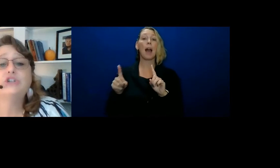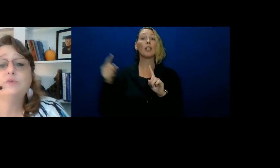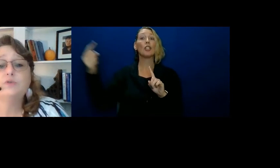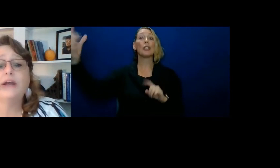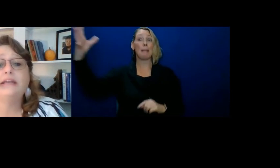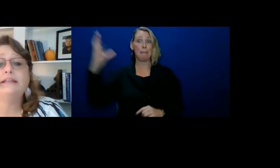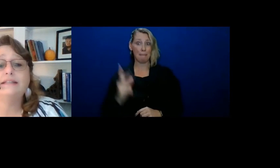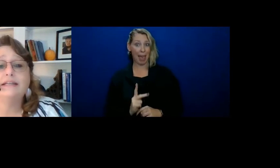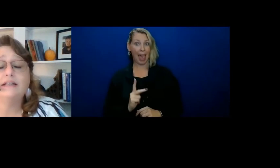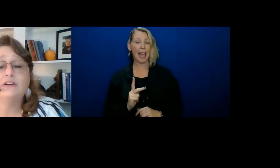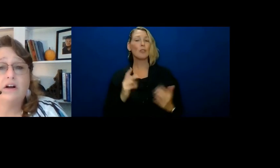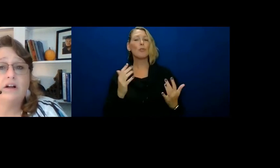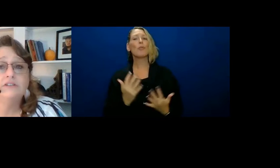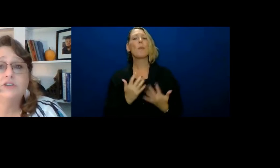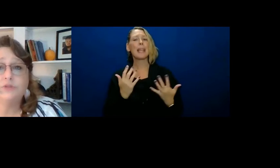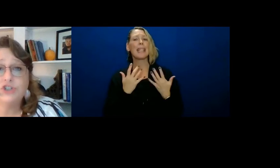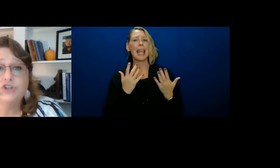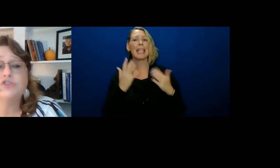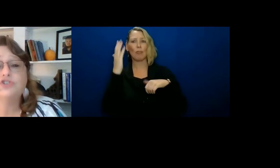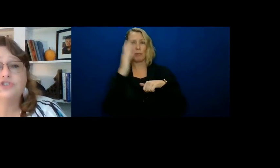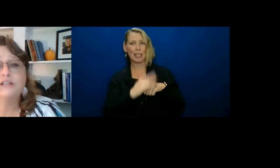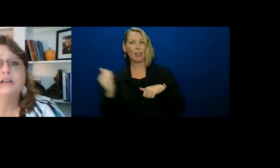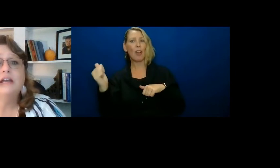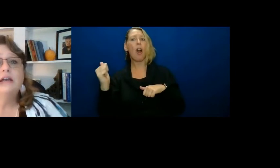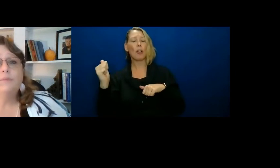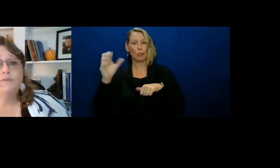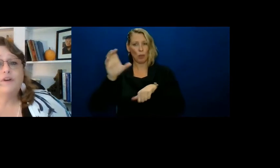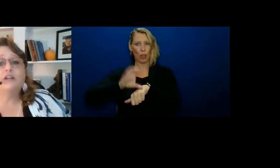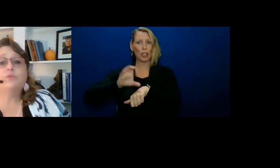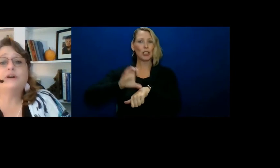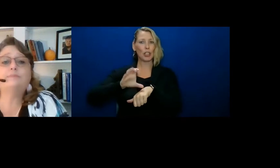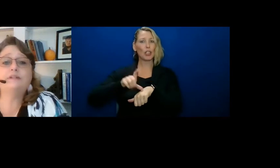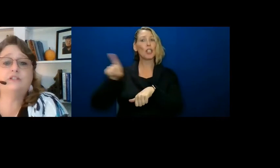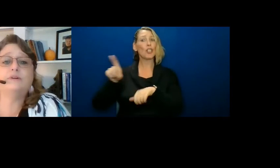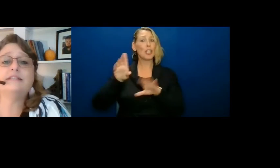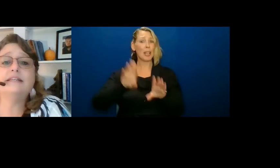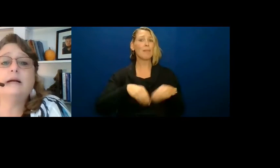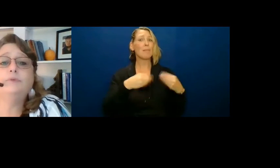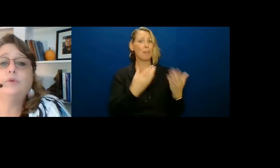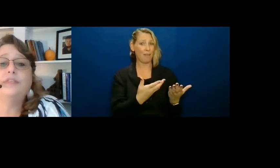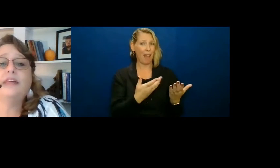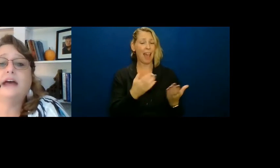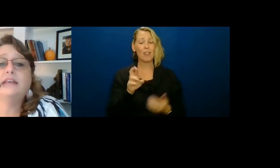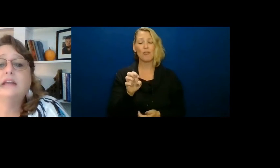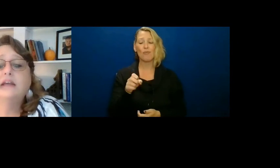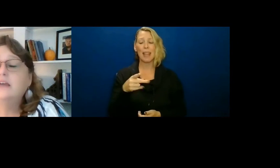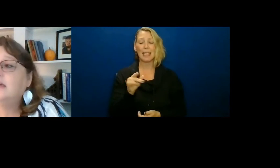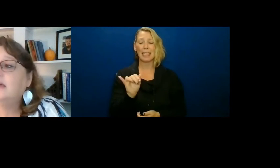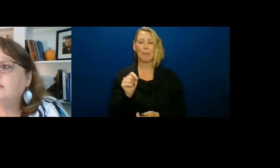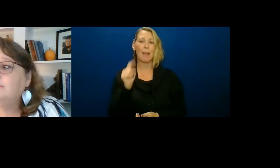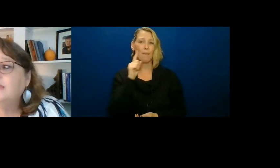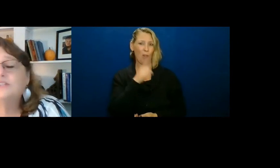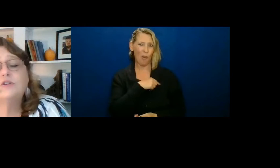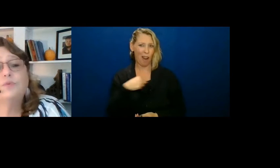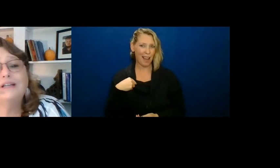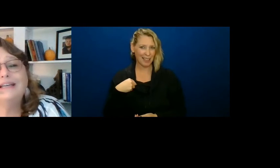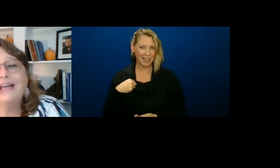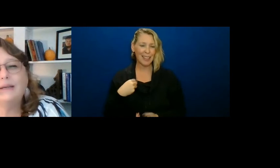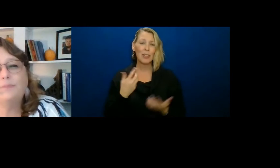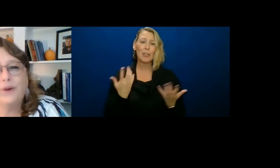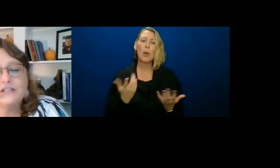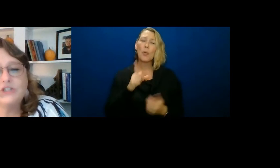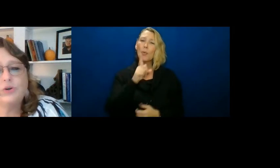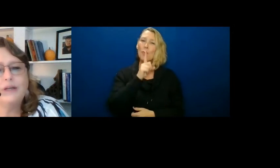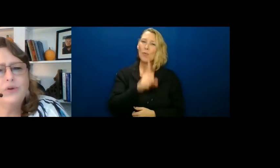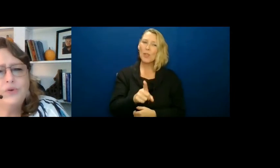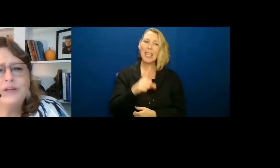back and she was waiting to get called to a church, she provided respite to us and helped with that. So really